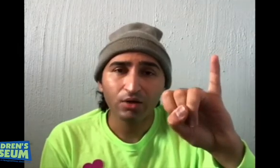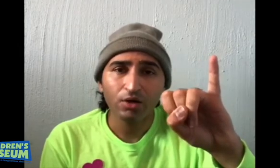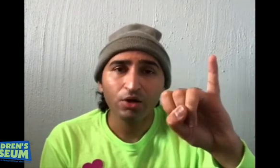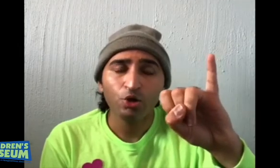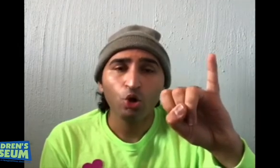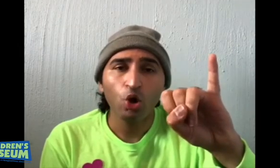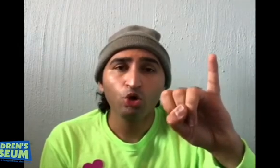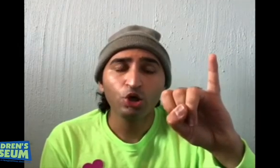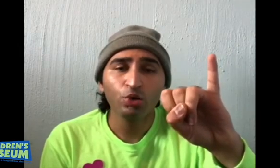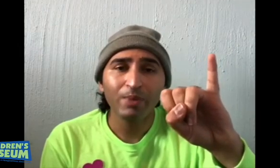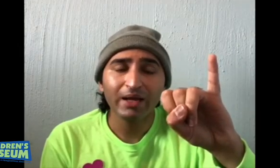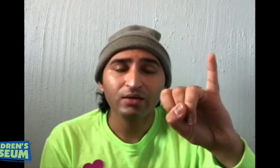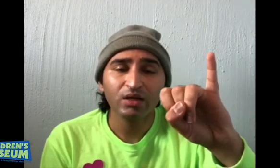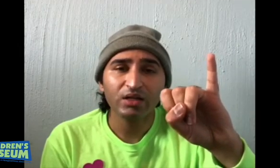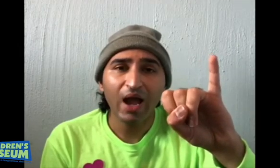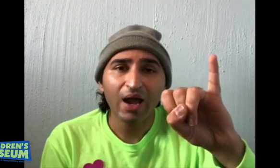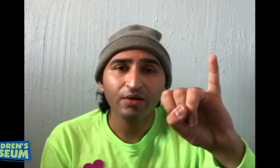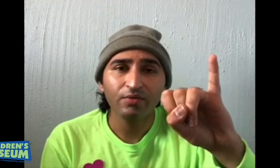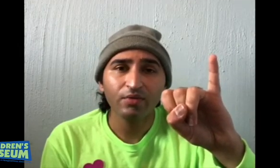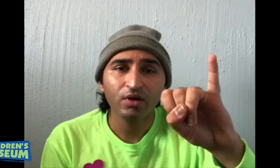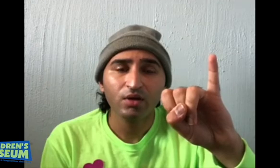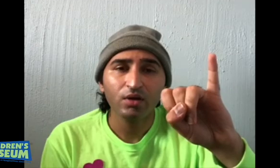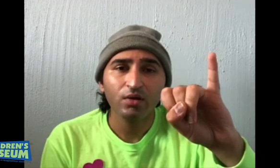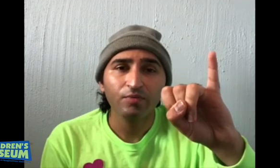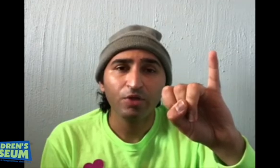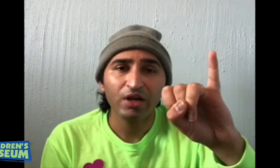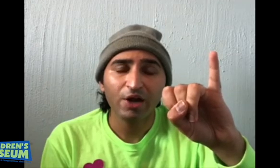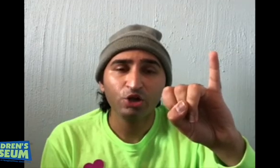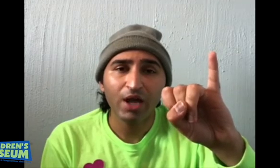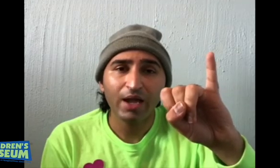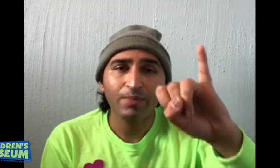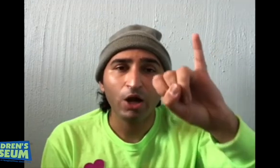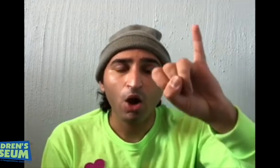You are going to make the sign for the letter J. By going.